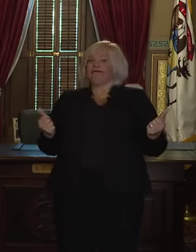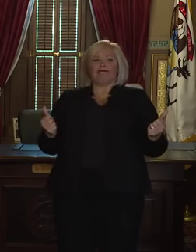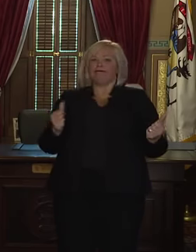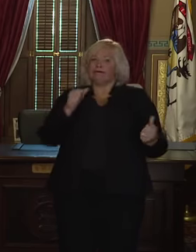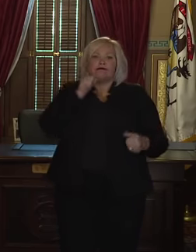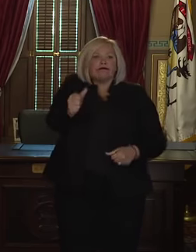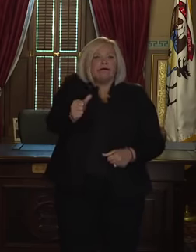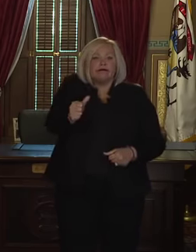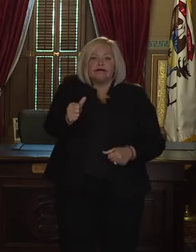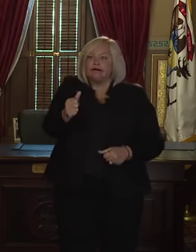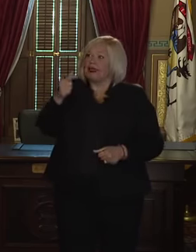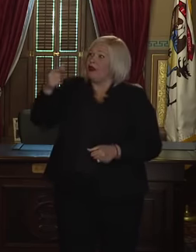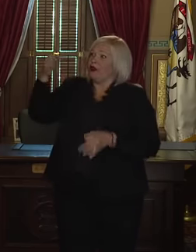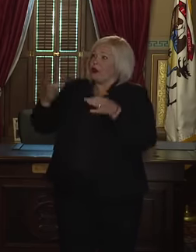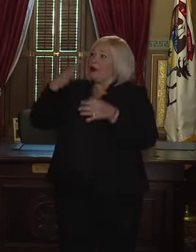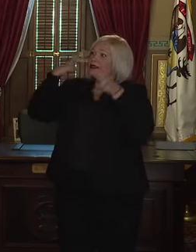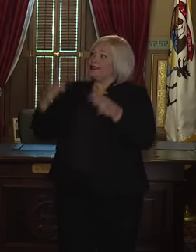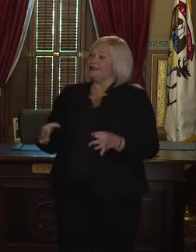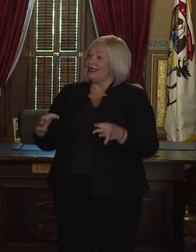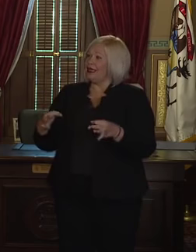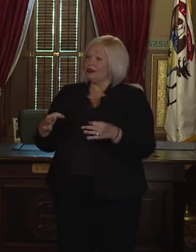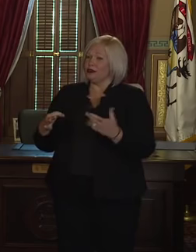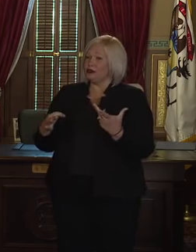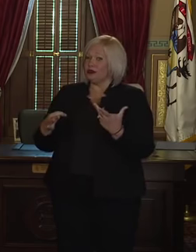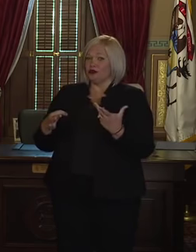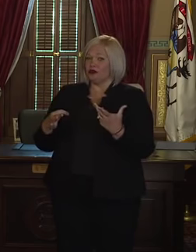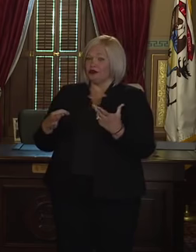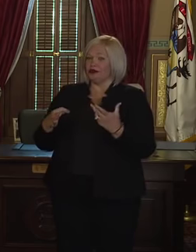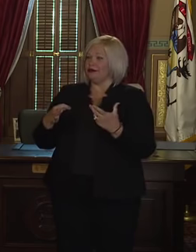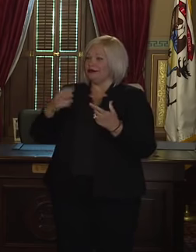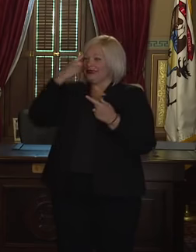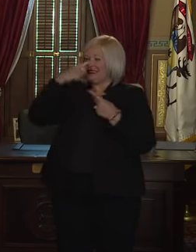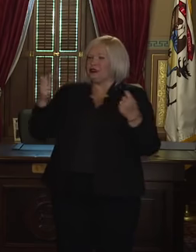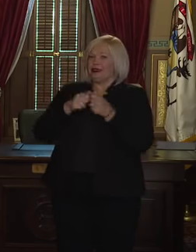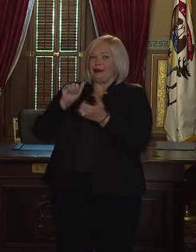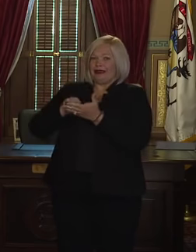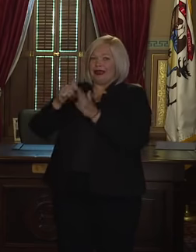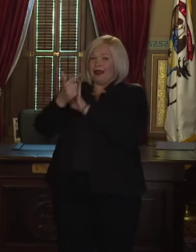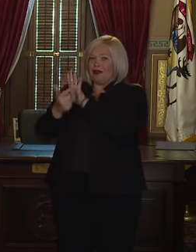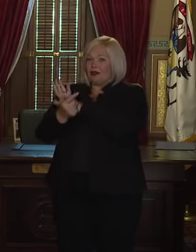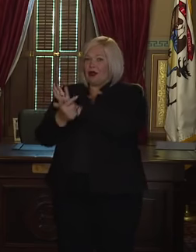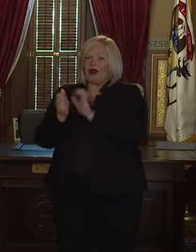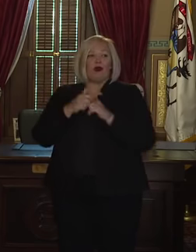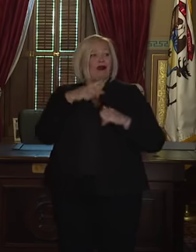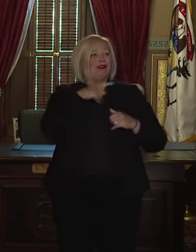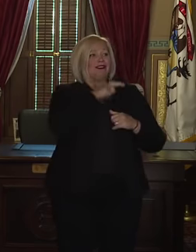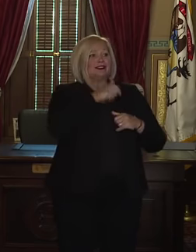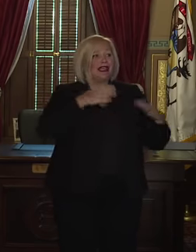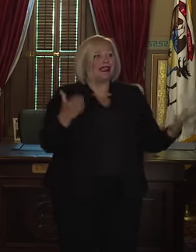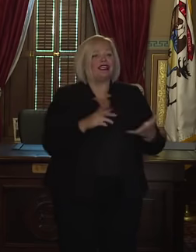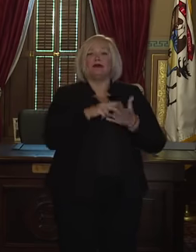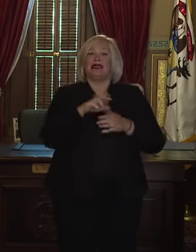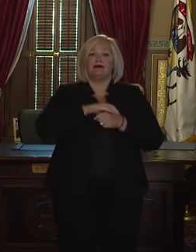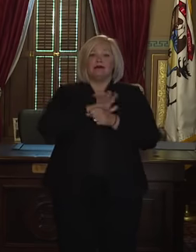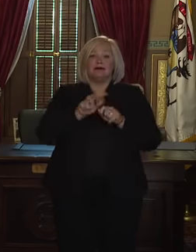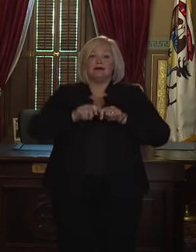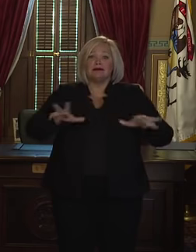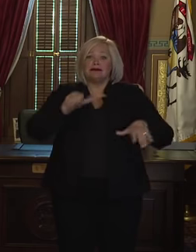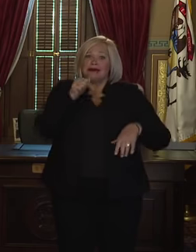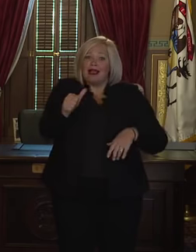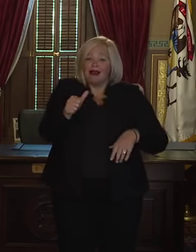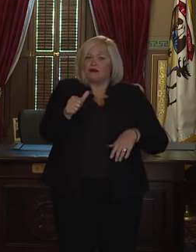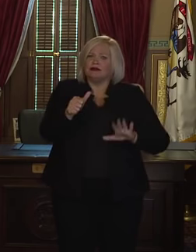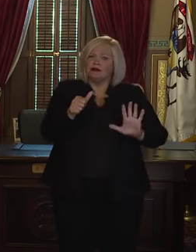or because of we're tired of it, or because the legislature is not in town. We cannot